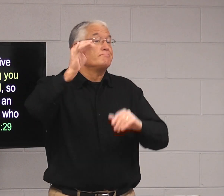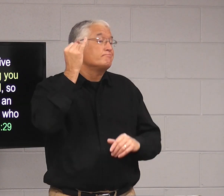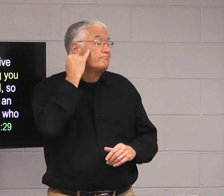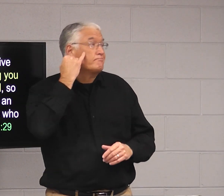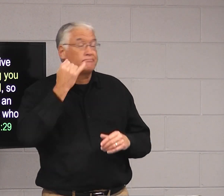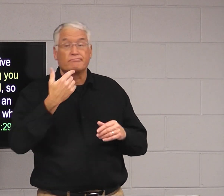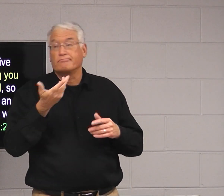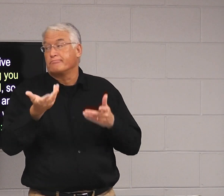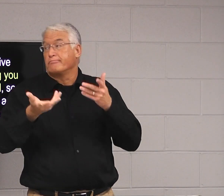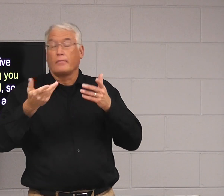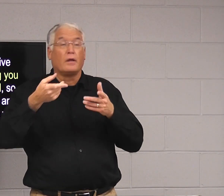Okay, for example, if